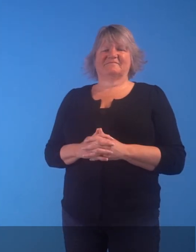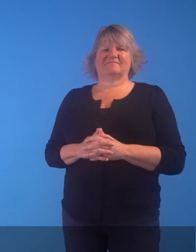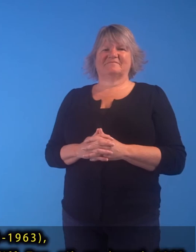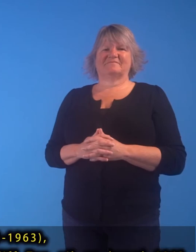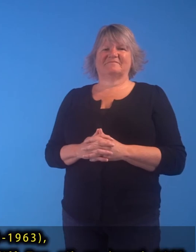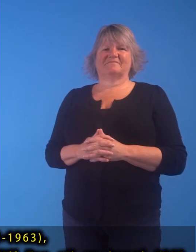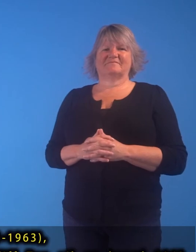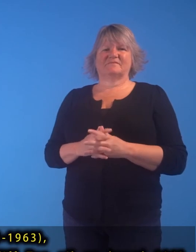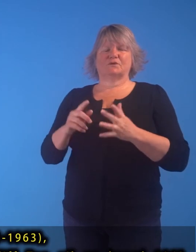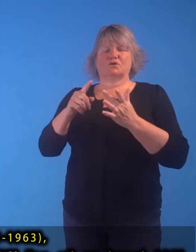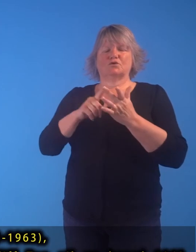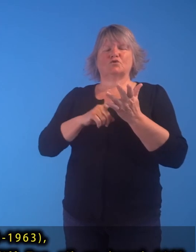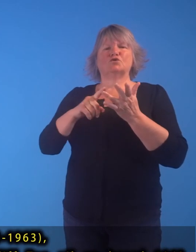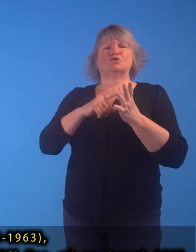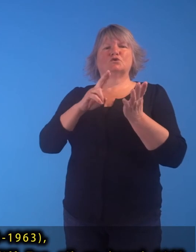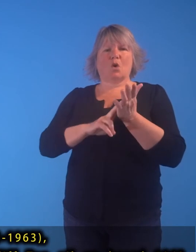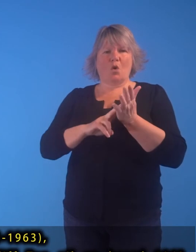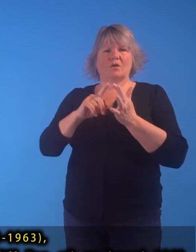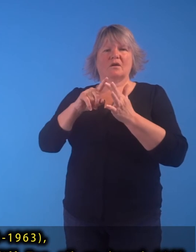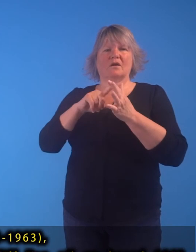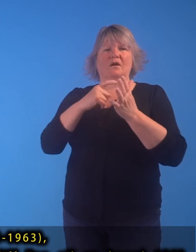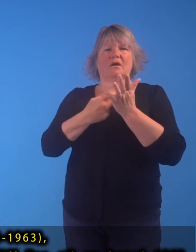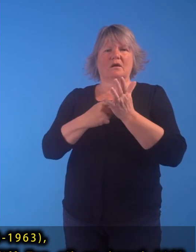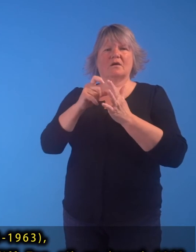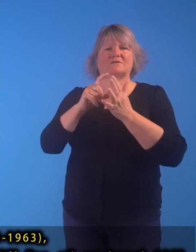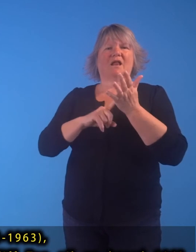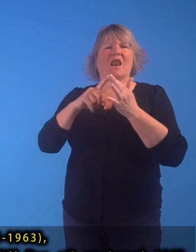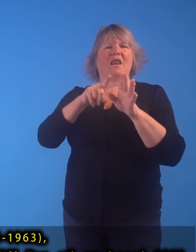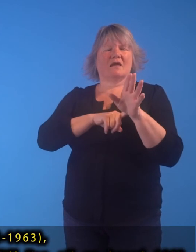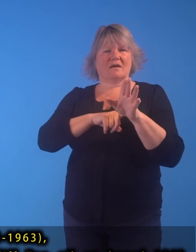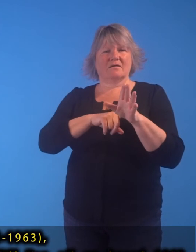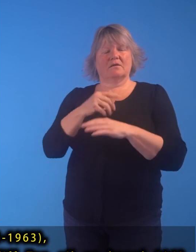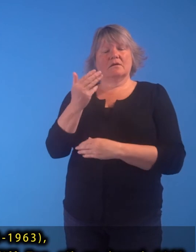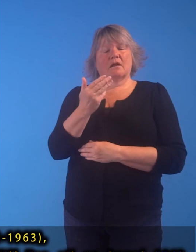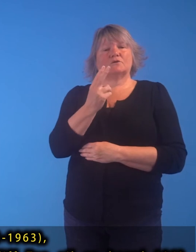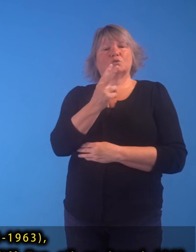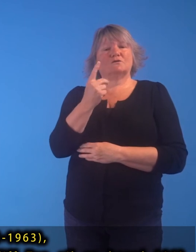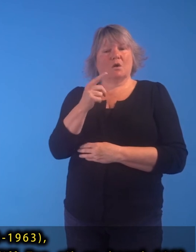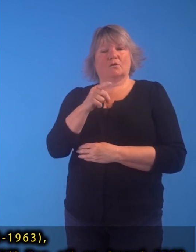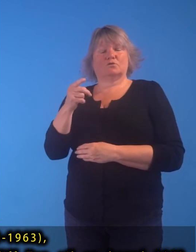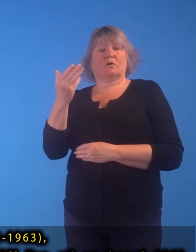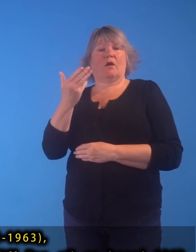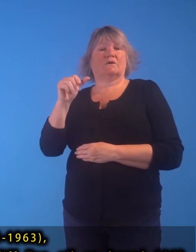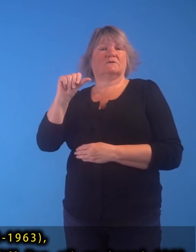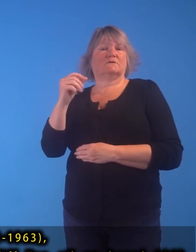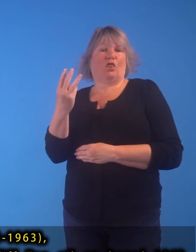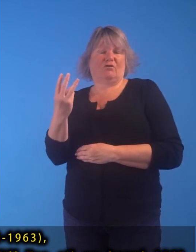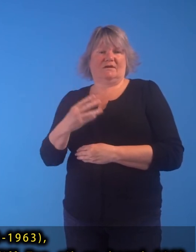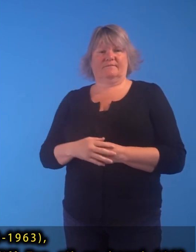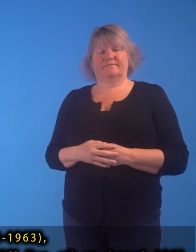Joan Eardley Eardley 1921-1963 Summer